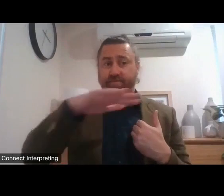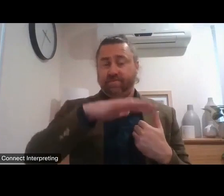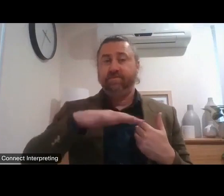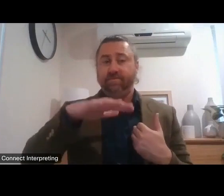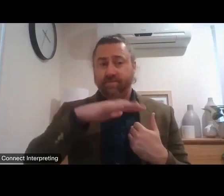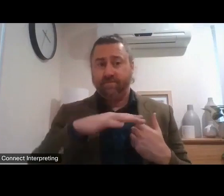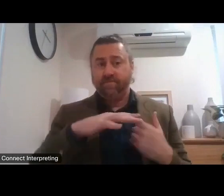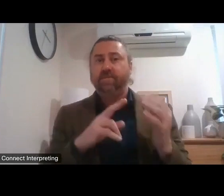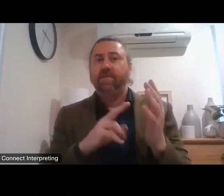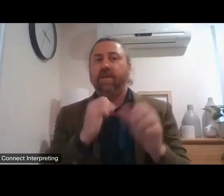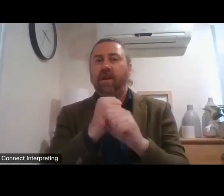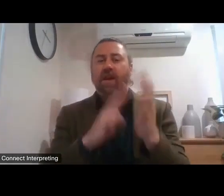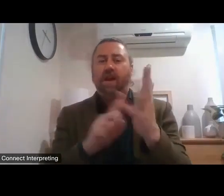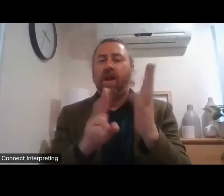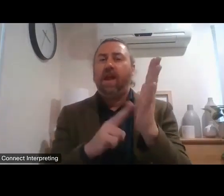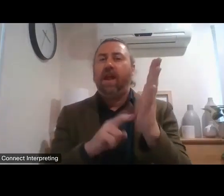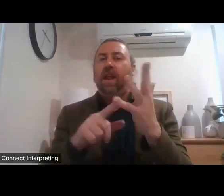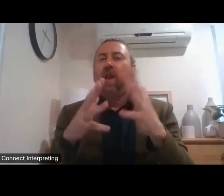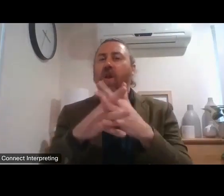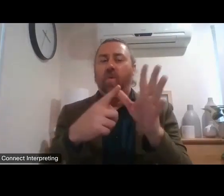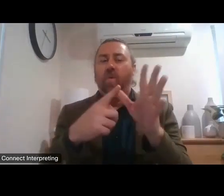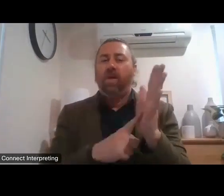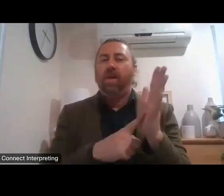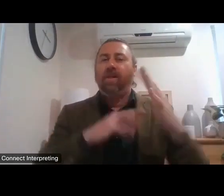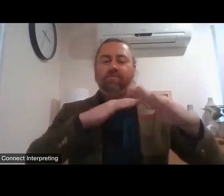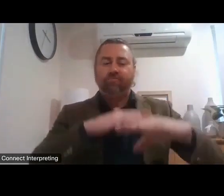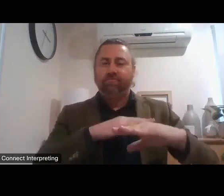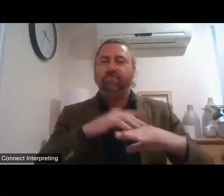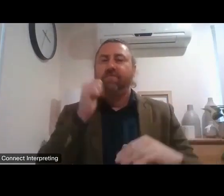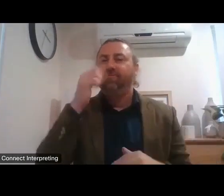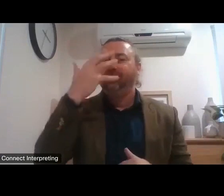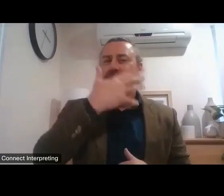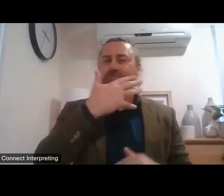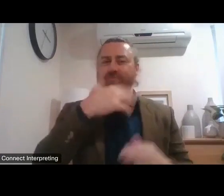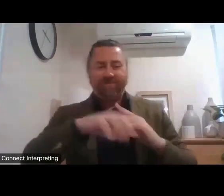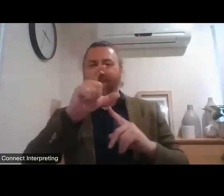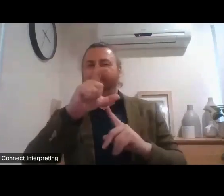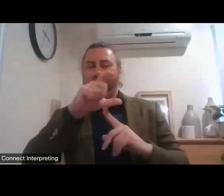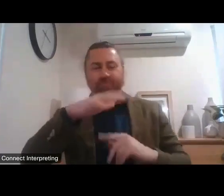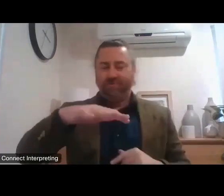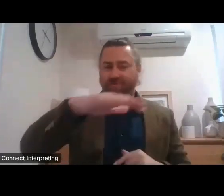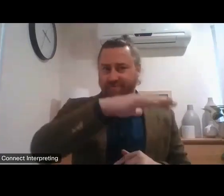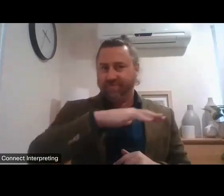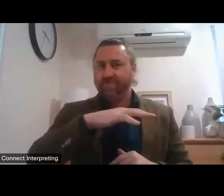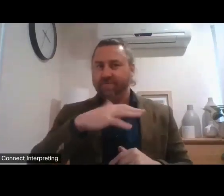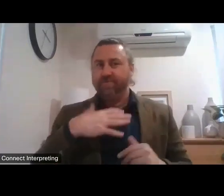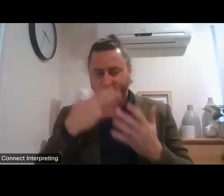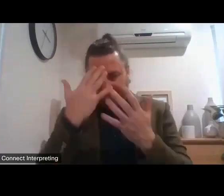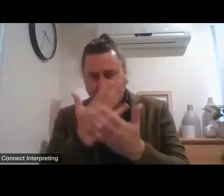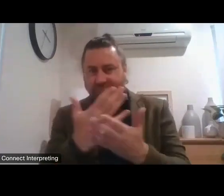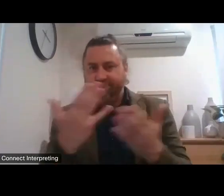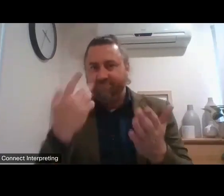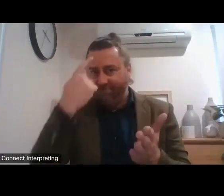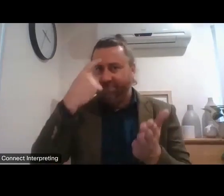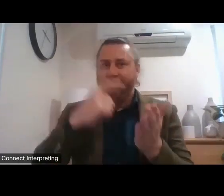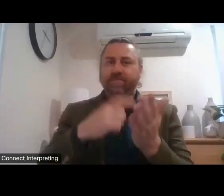the Ngunnawal people today here in Canberra. And in the spirit of recognition, we acknowledge the